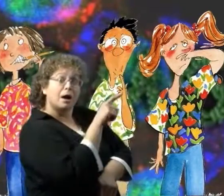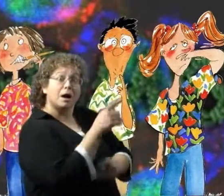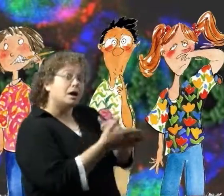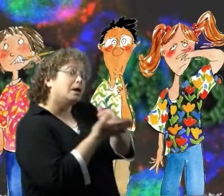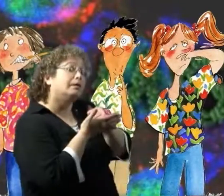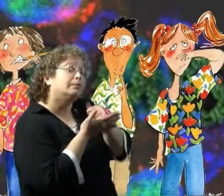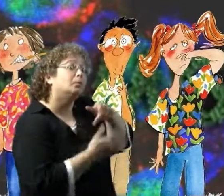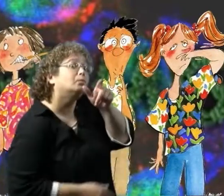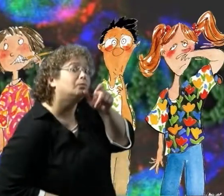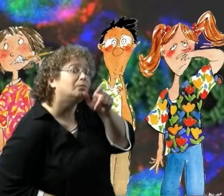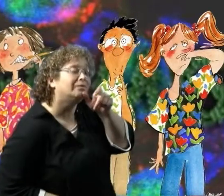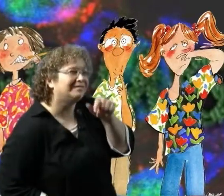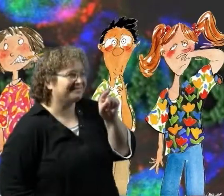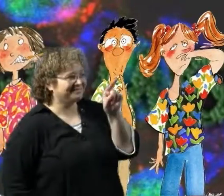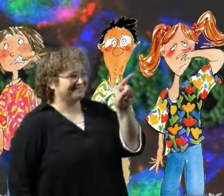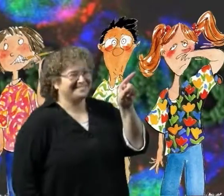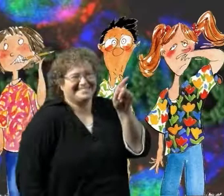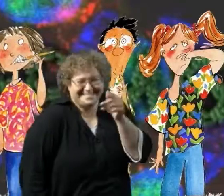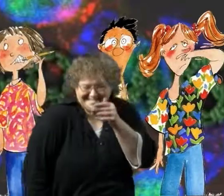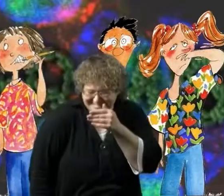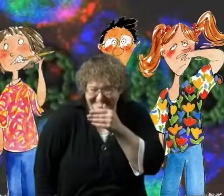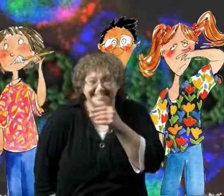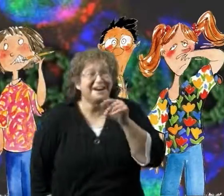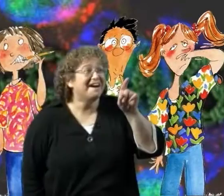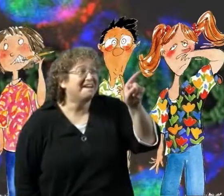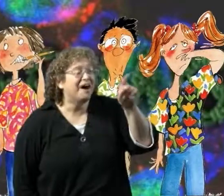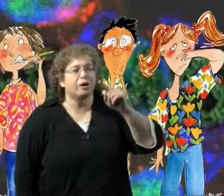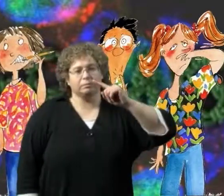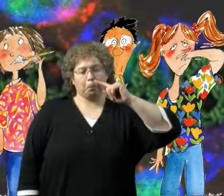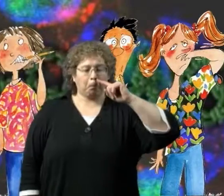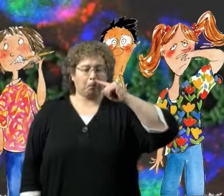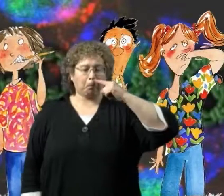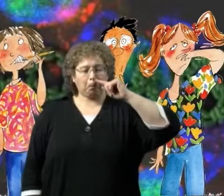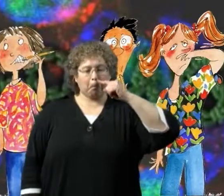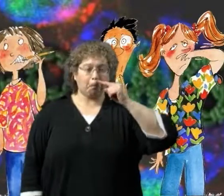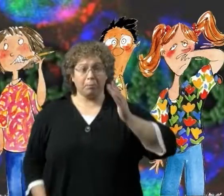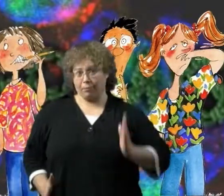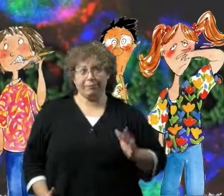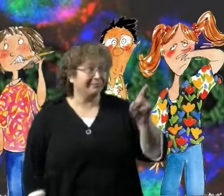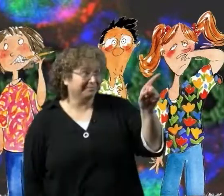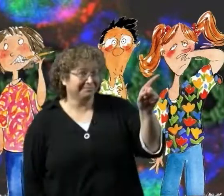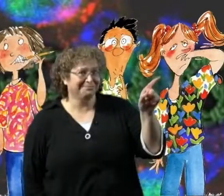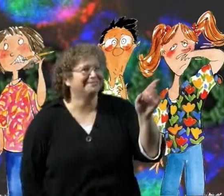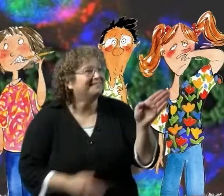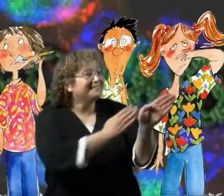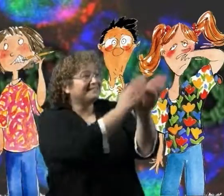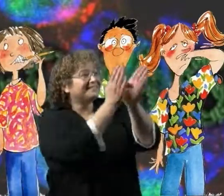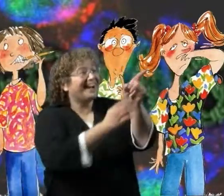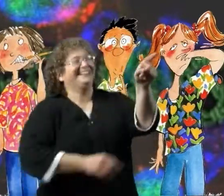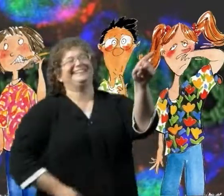Who else helps germs? Do you know? Nose picker Pencil chewer